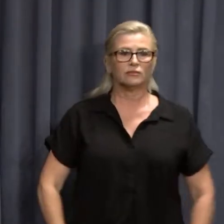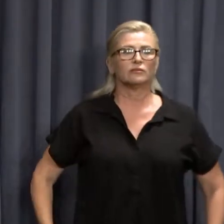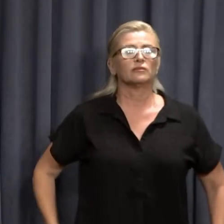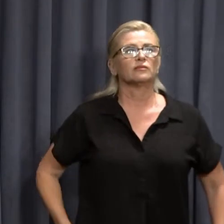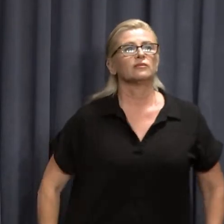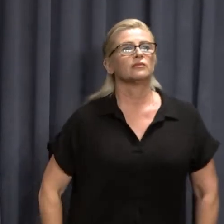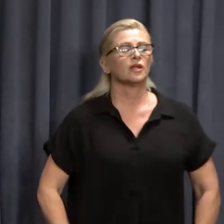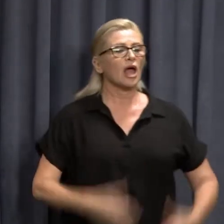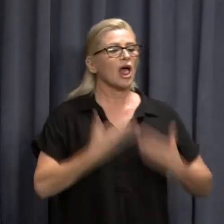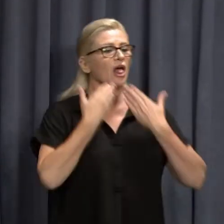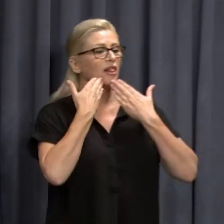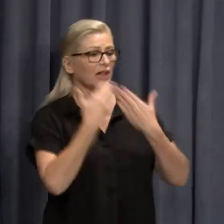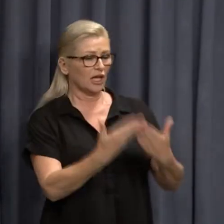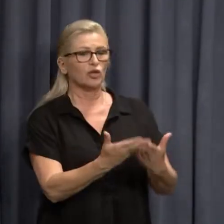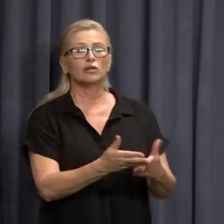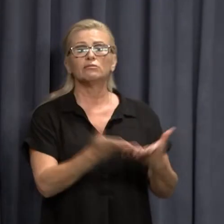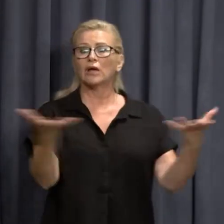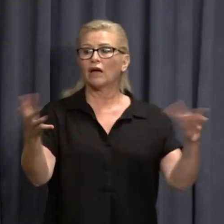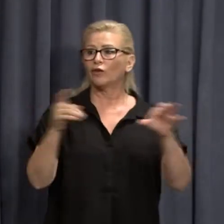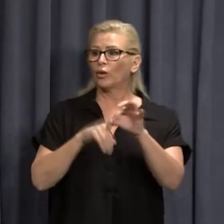Thanks very much Amber, any questions?